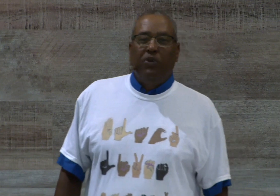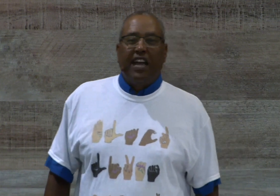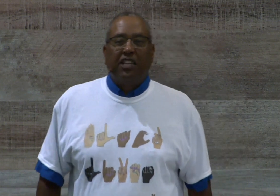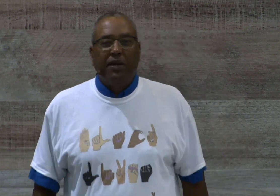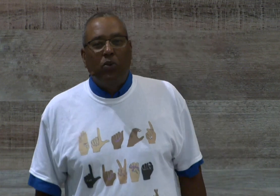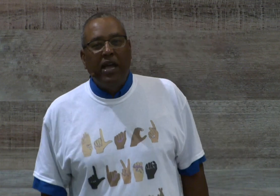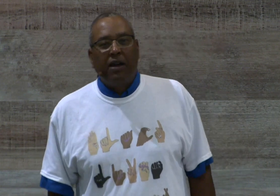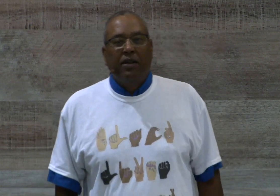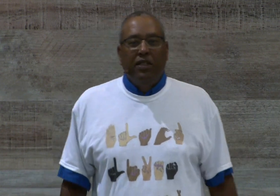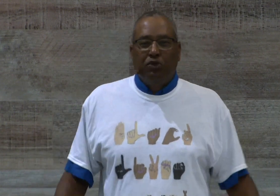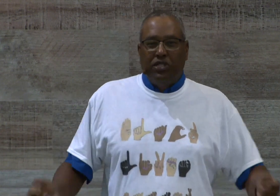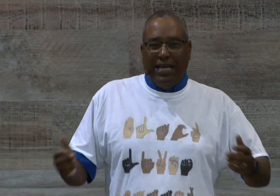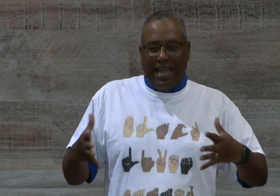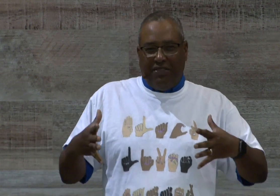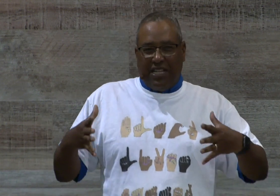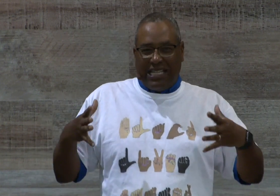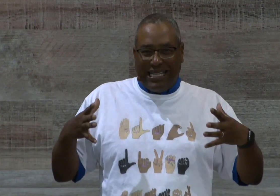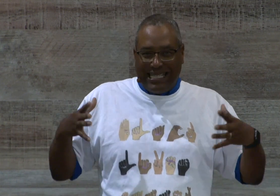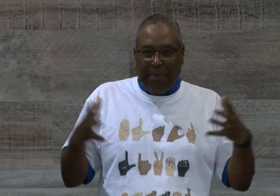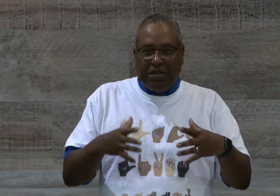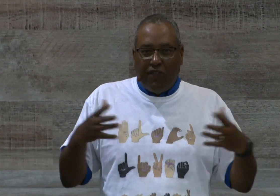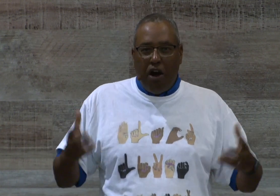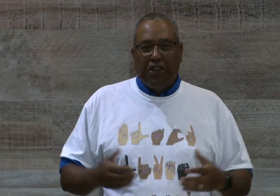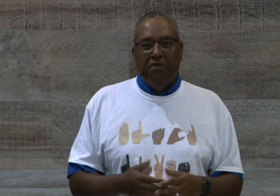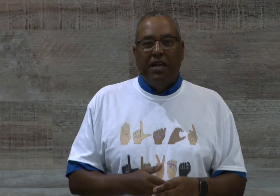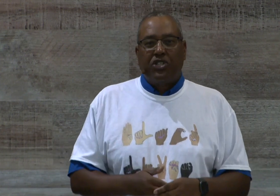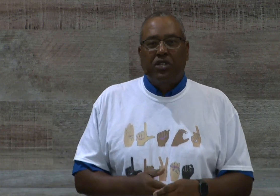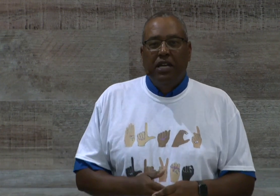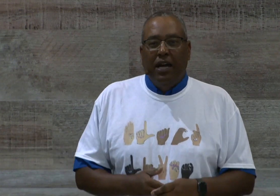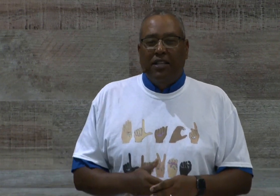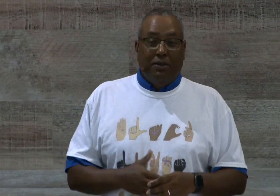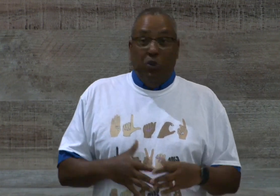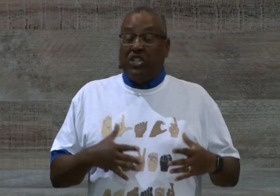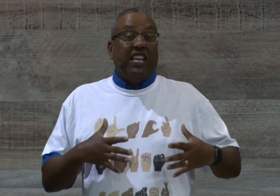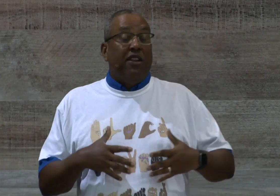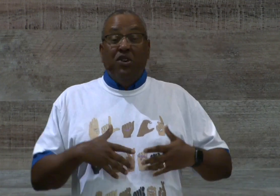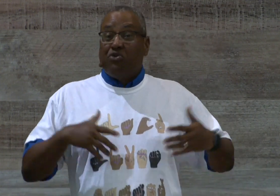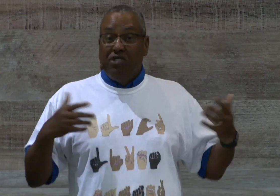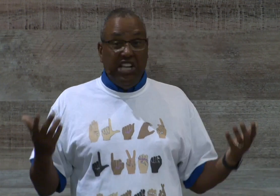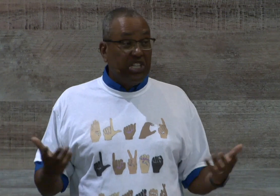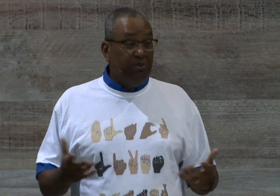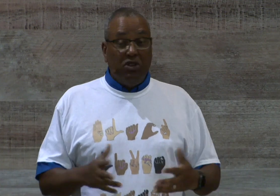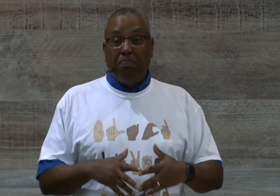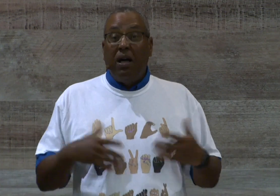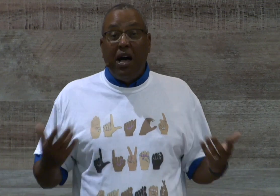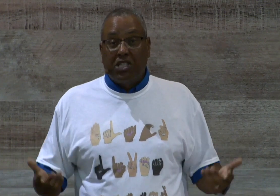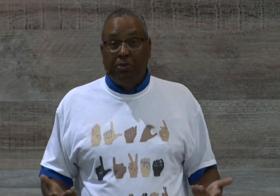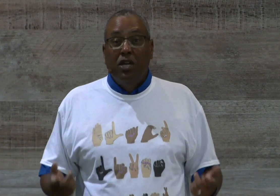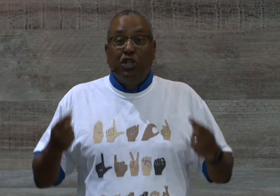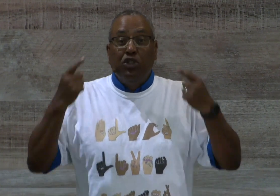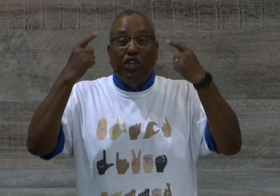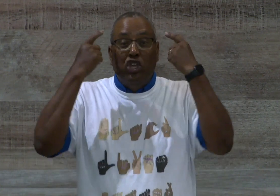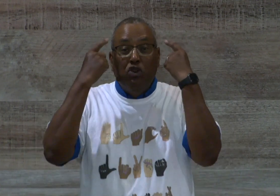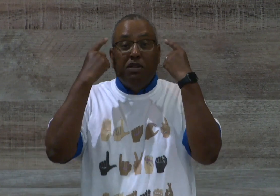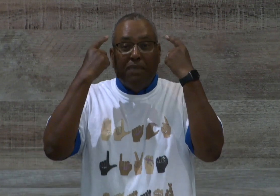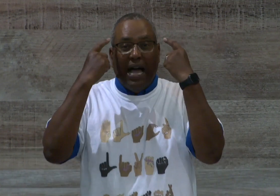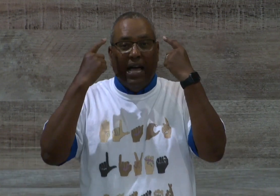we've got to be aware that have deceptive arguments which sound reasonable and plausible to the human mind,